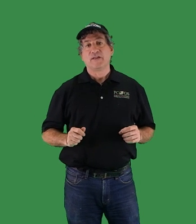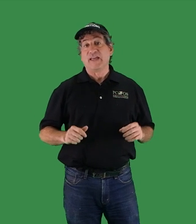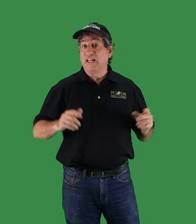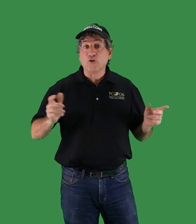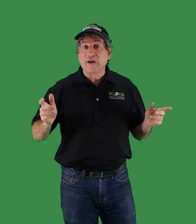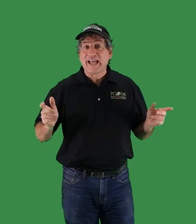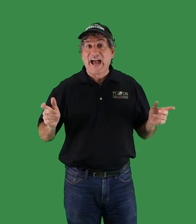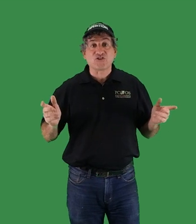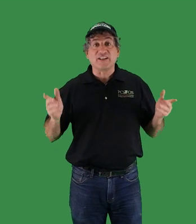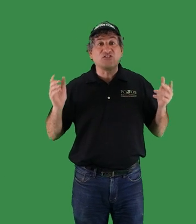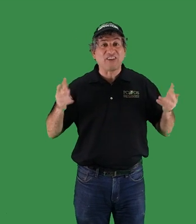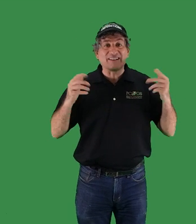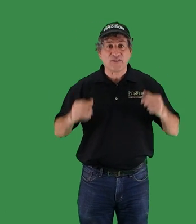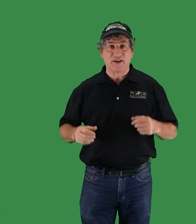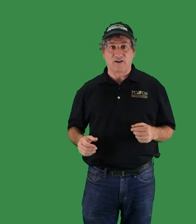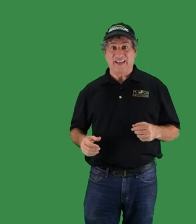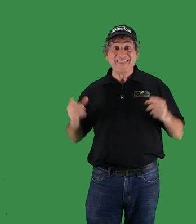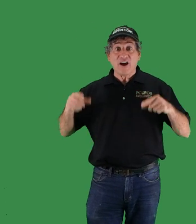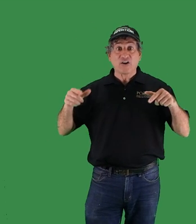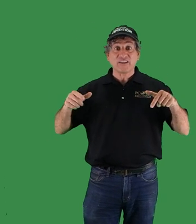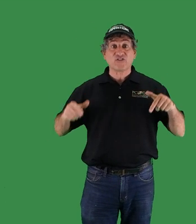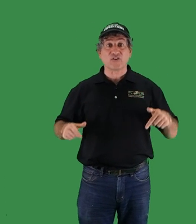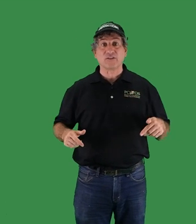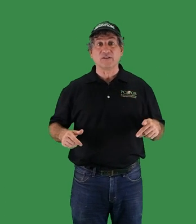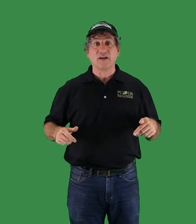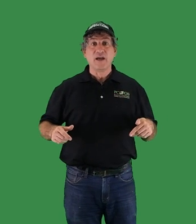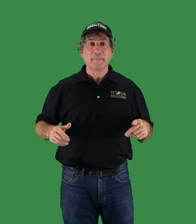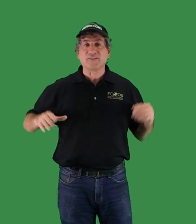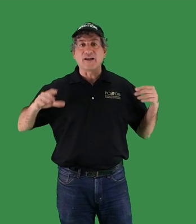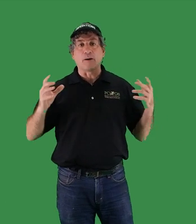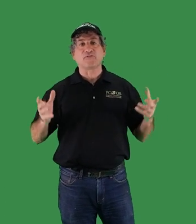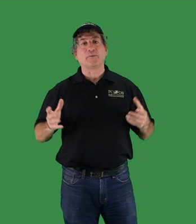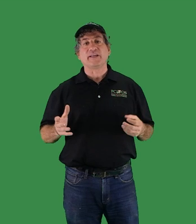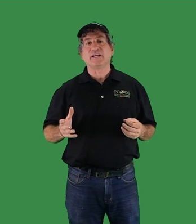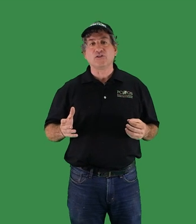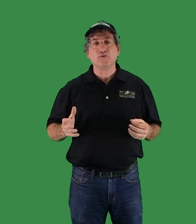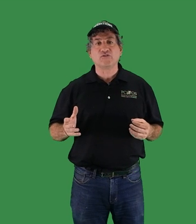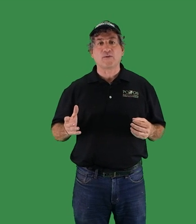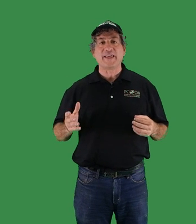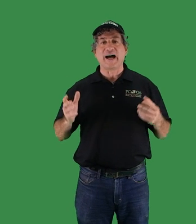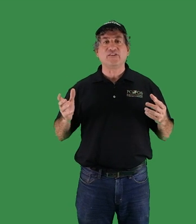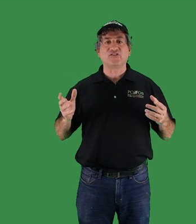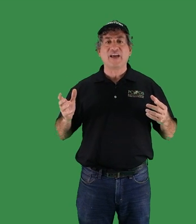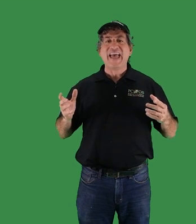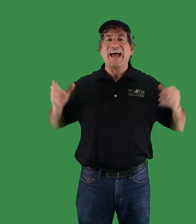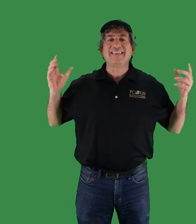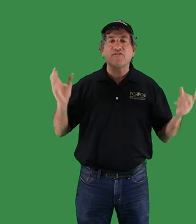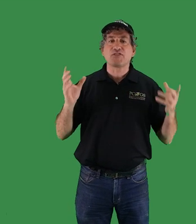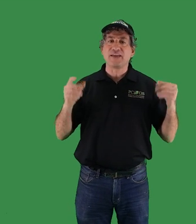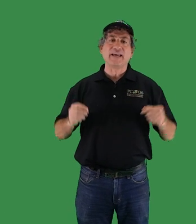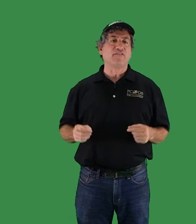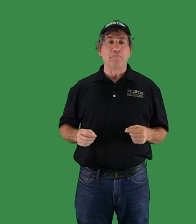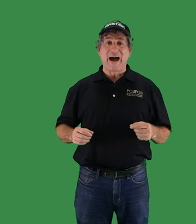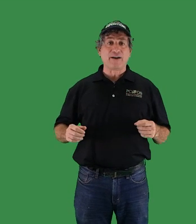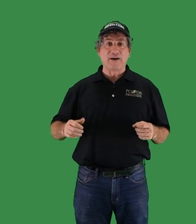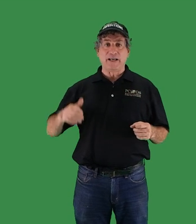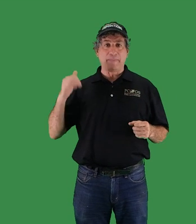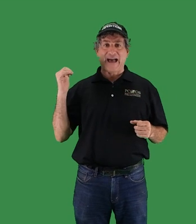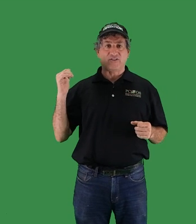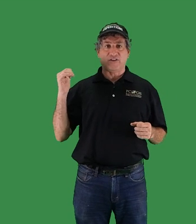The Inuit actually settled there in the Arctic Circle, building comfortable igloos from the ice and never thinking of migrating back to